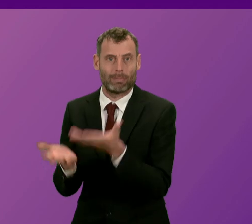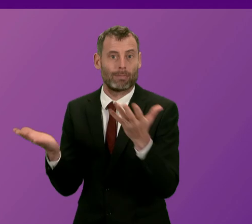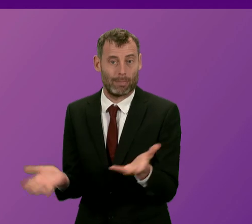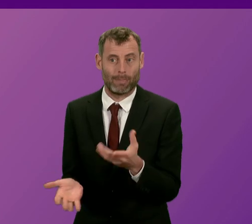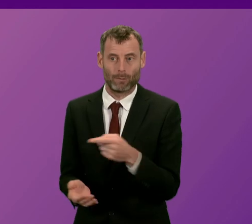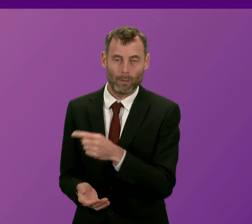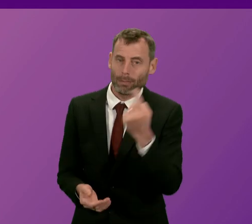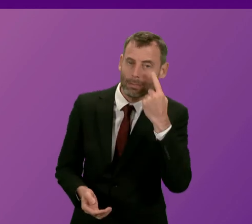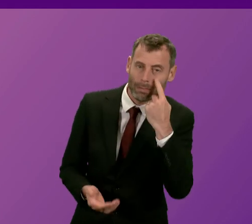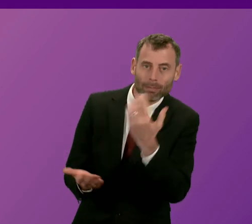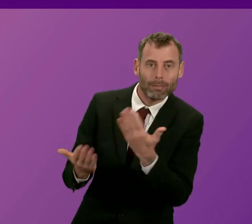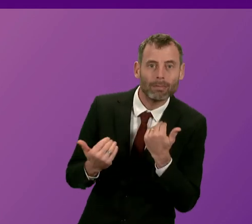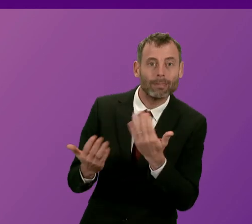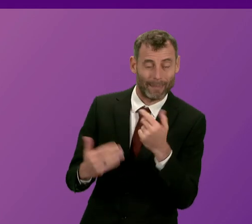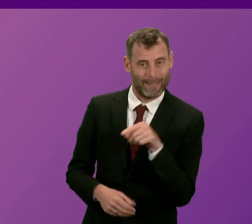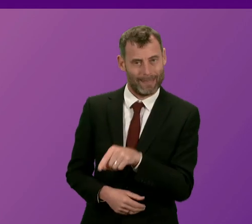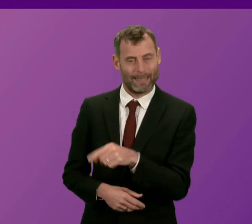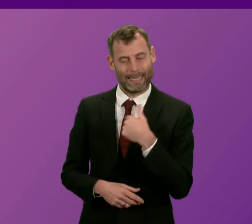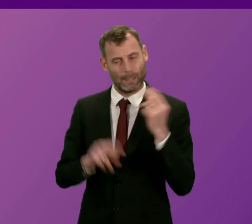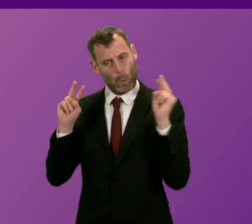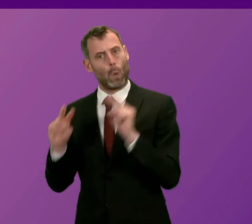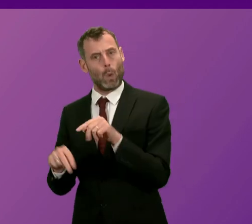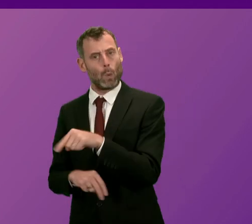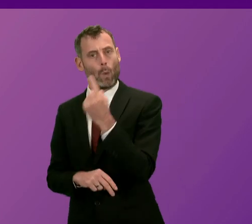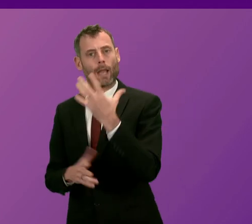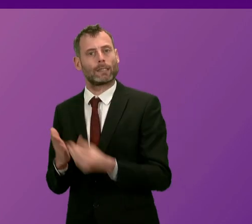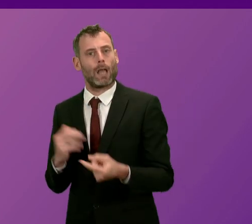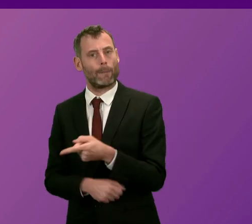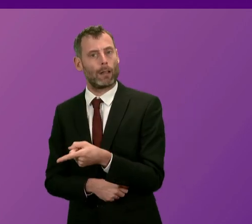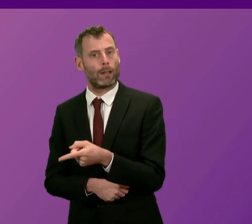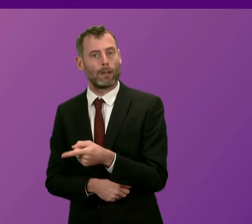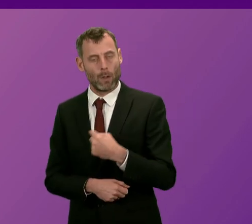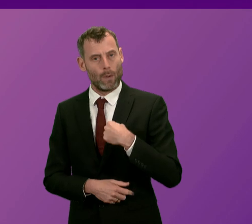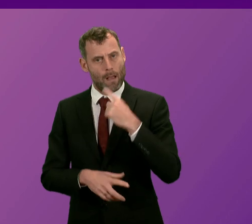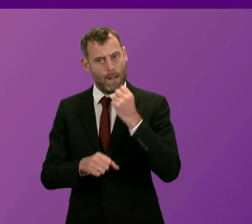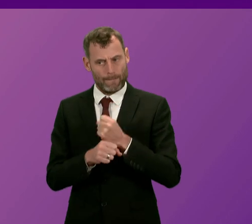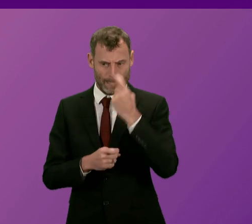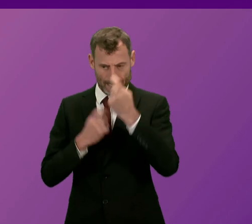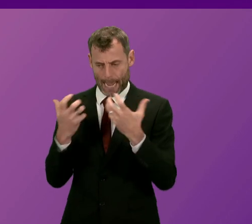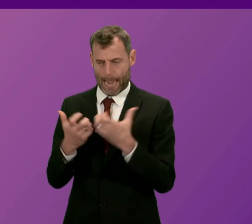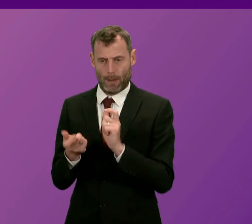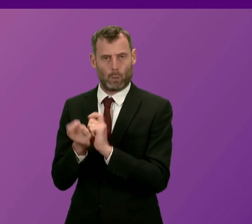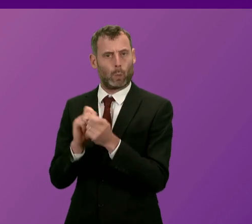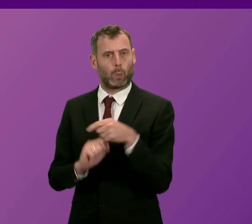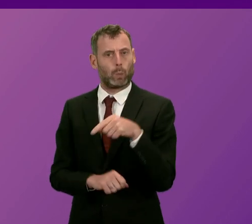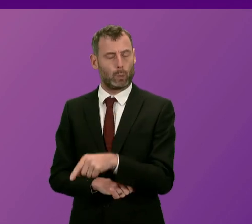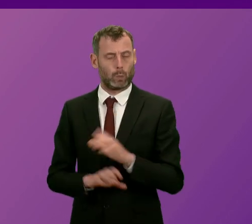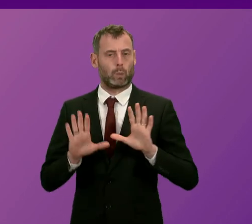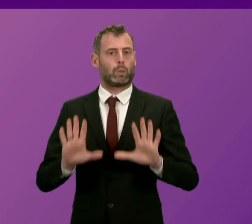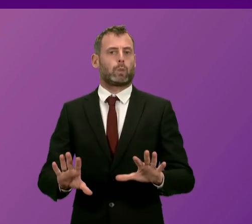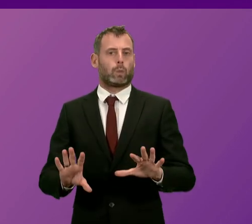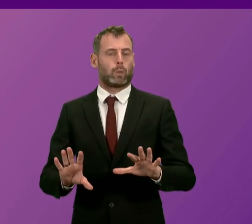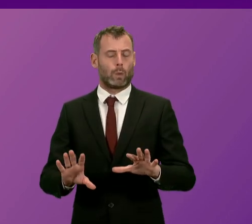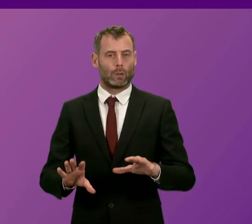understandably puts to me today so I reassure her that that is part of the government's programme to put in place the measures which